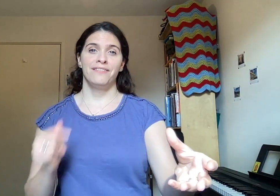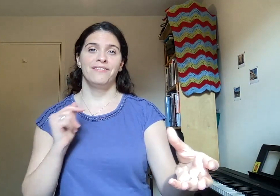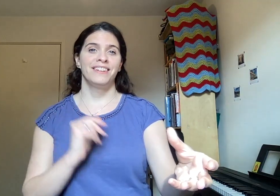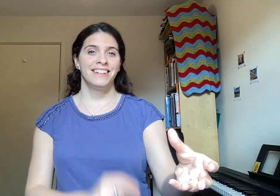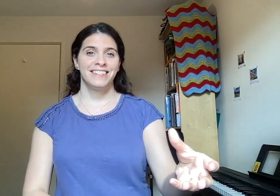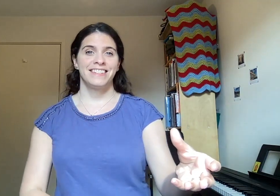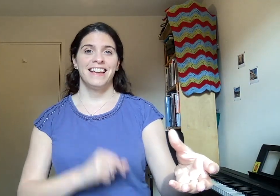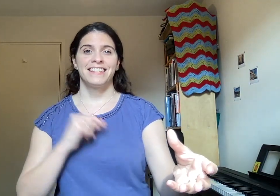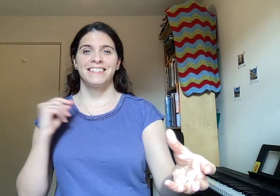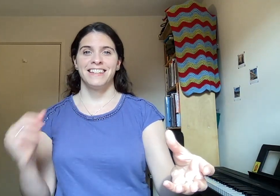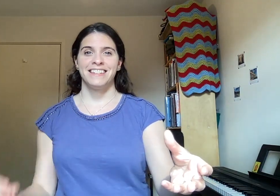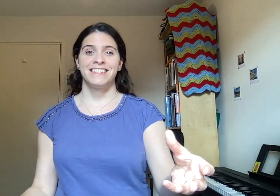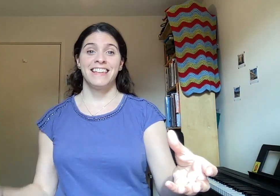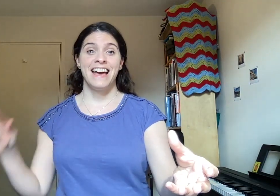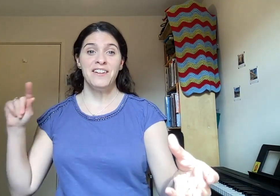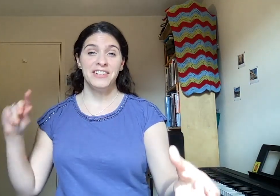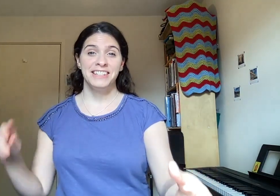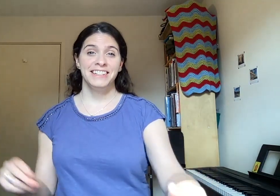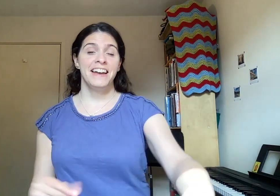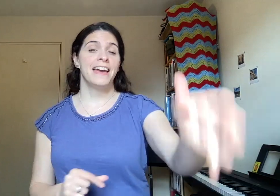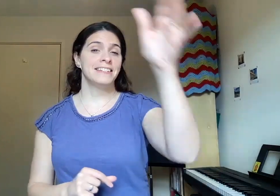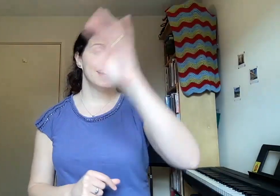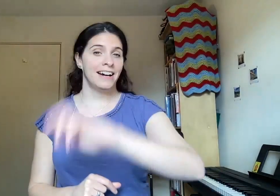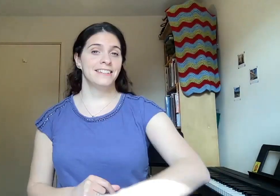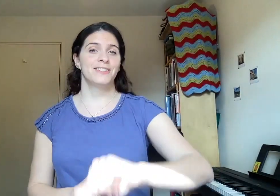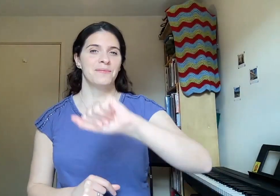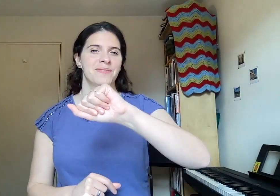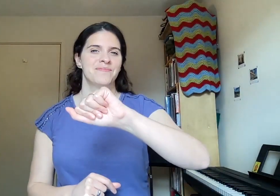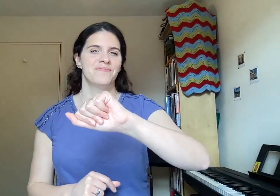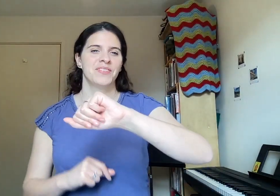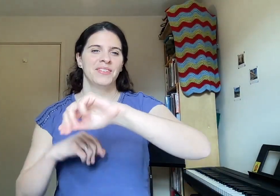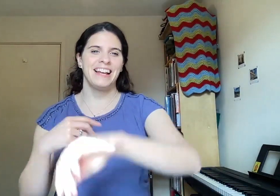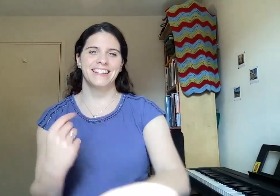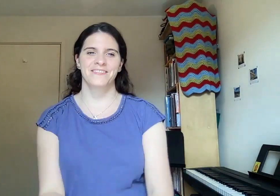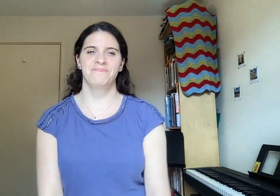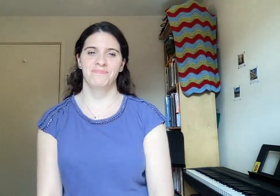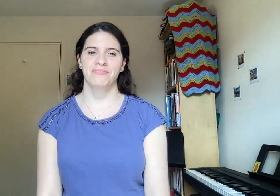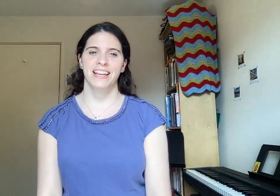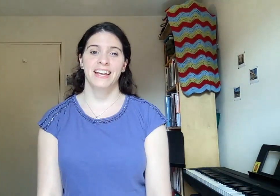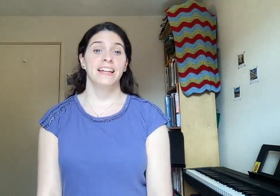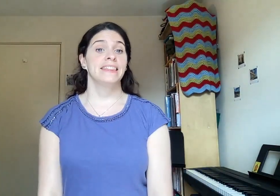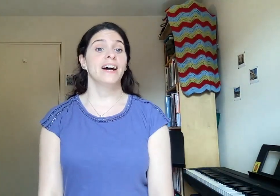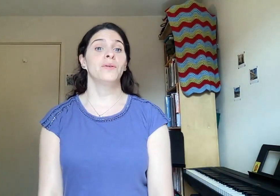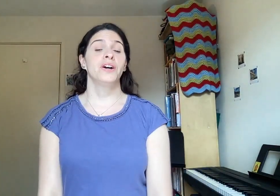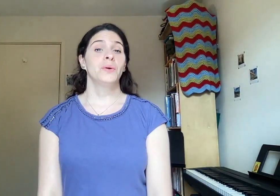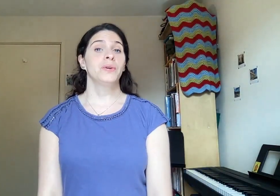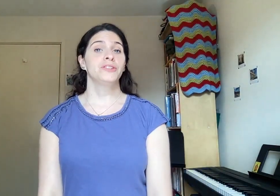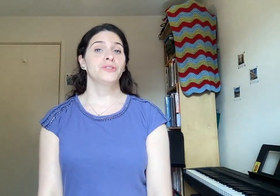6, 7, 8 and stop. Relax. Now we'll do